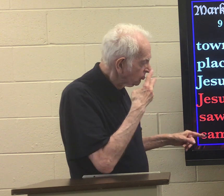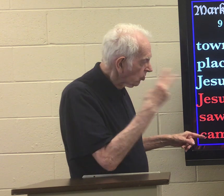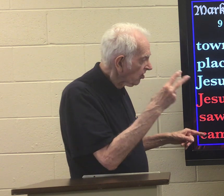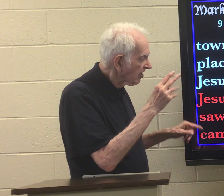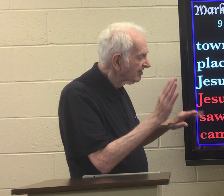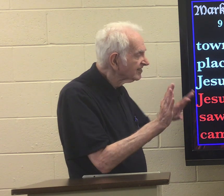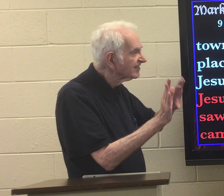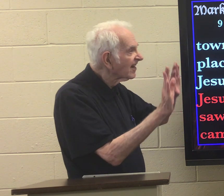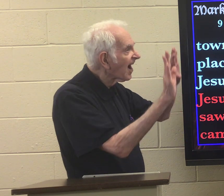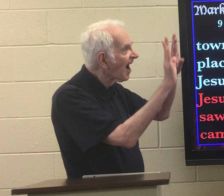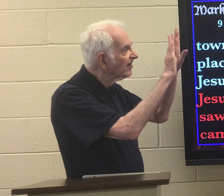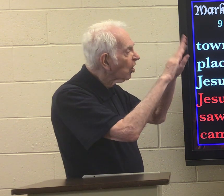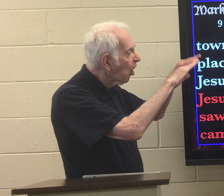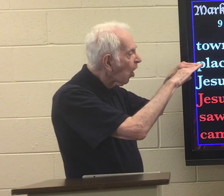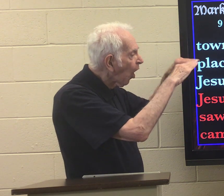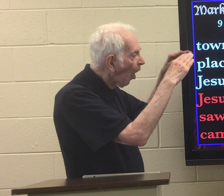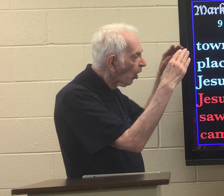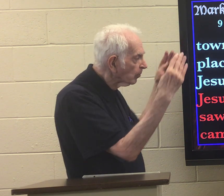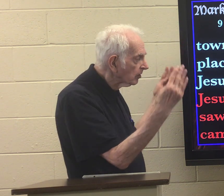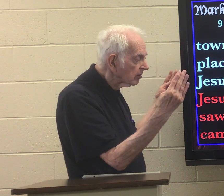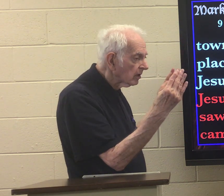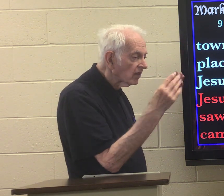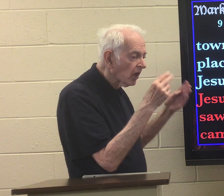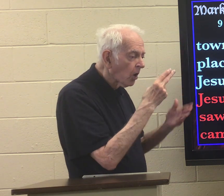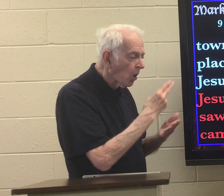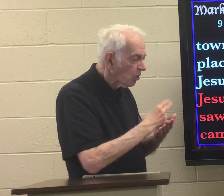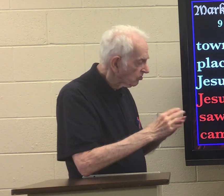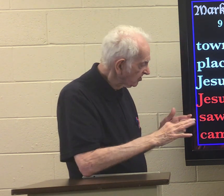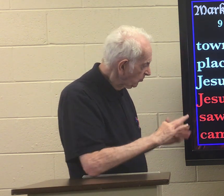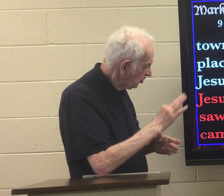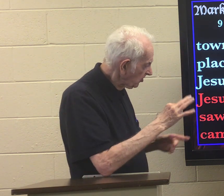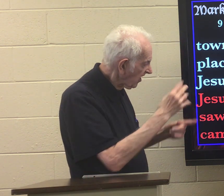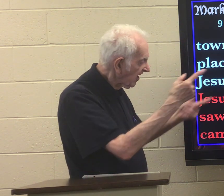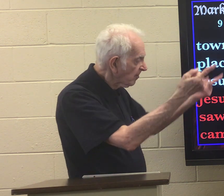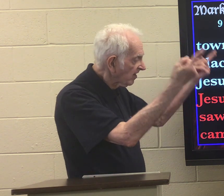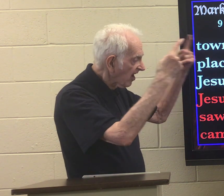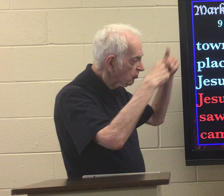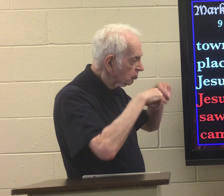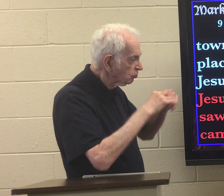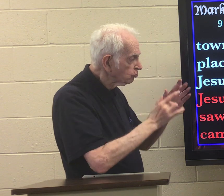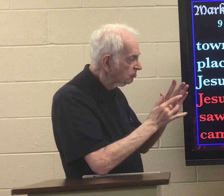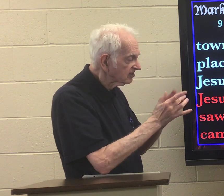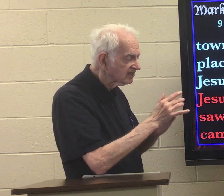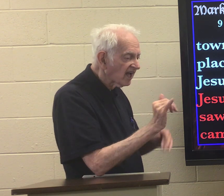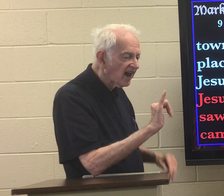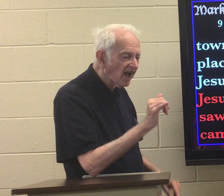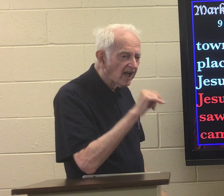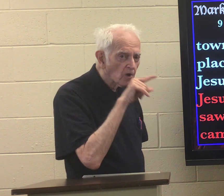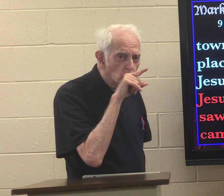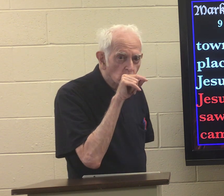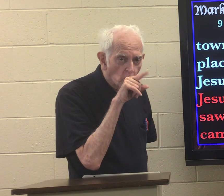he saw the sky open and the Holy Spirit came down to Jesus like a dove